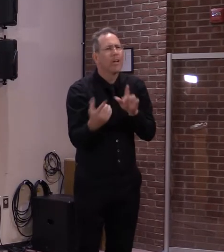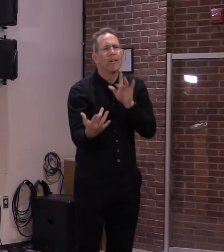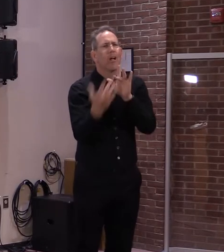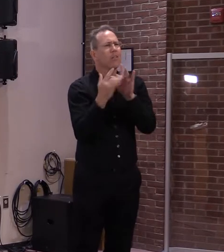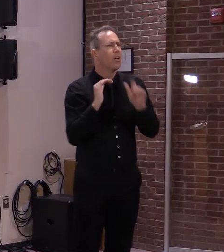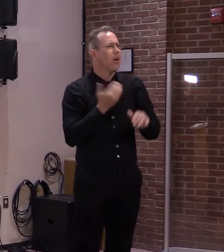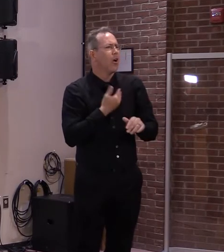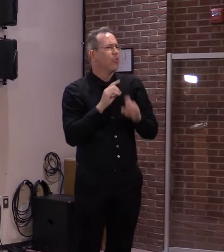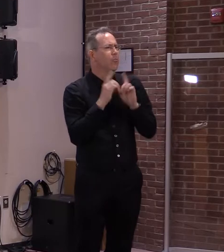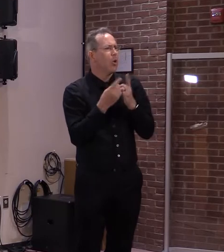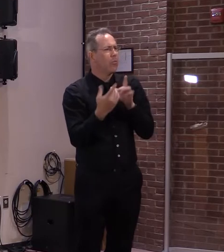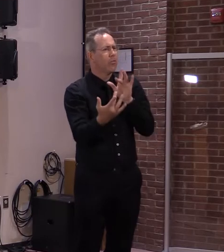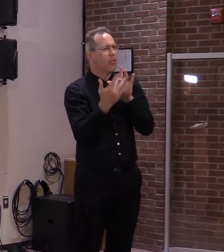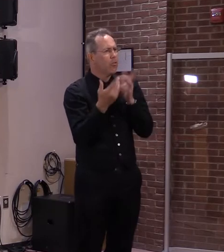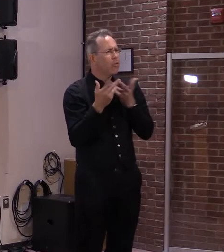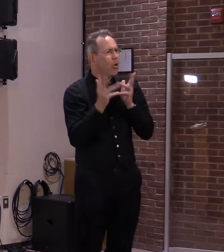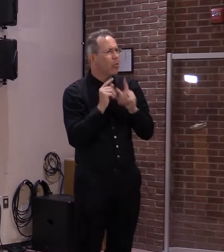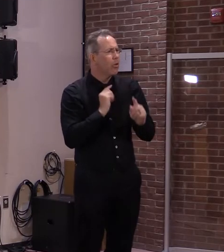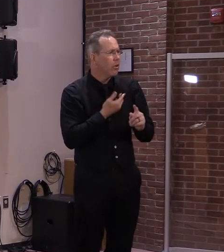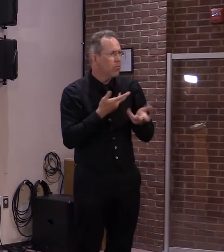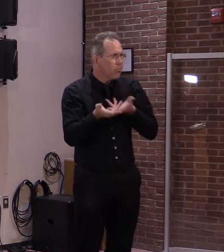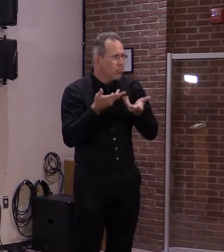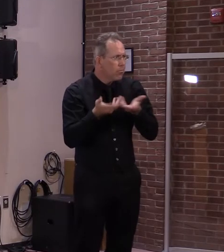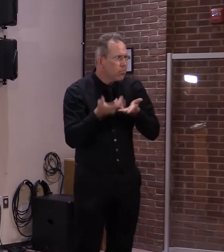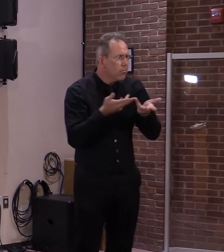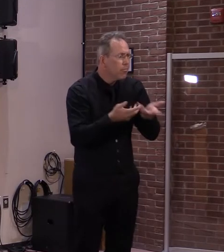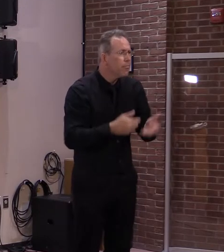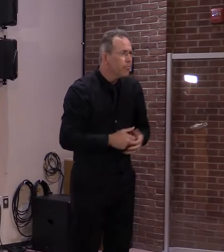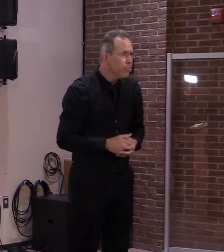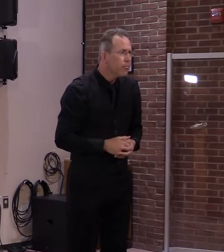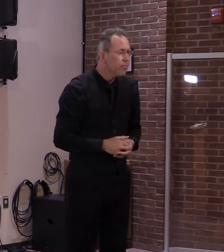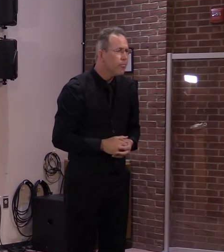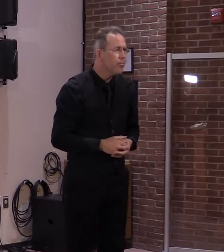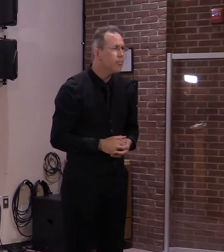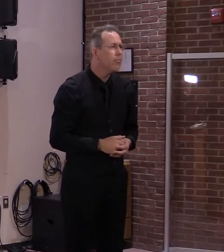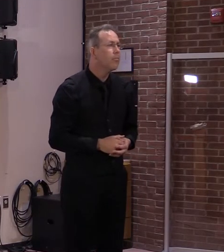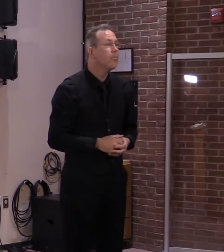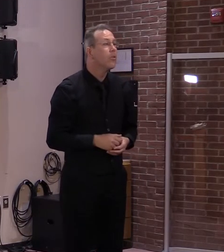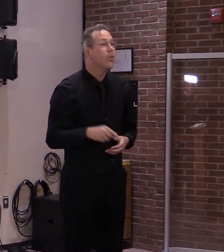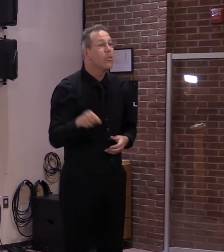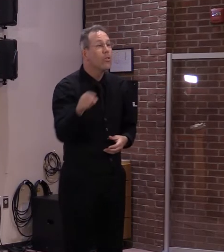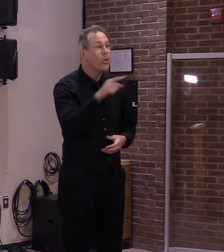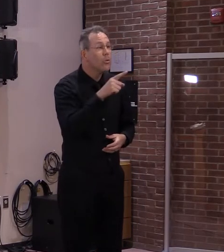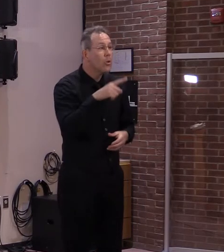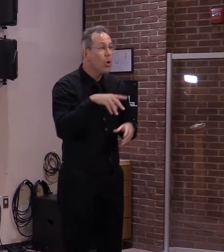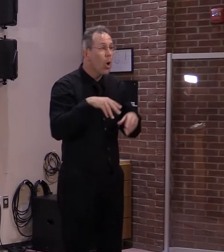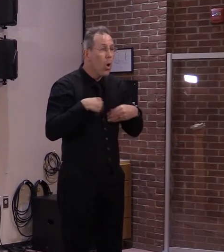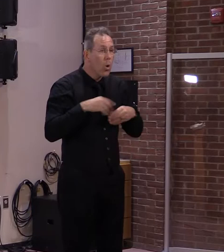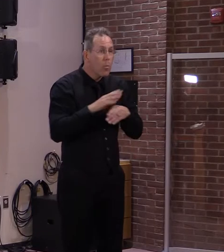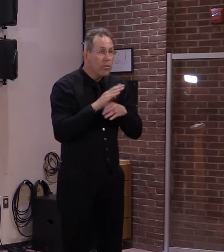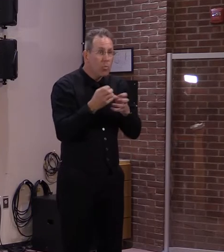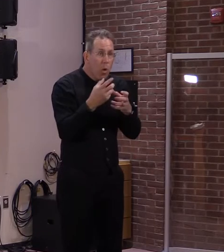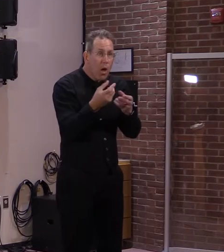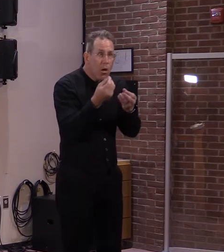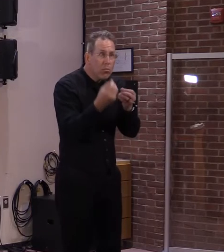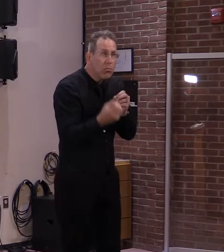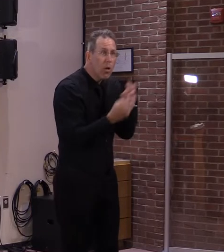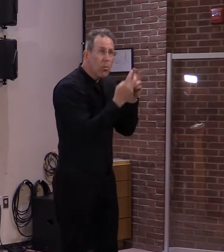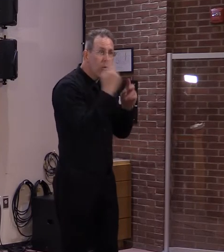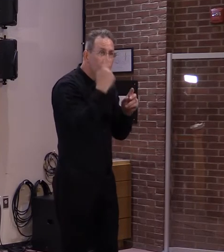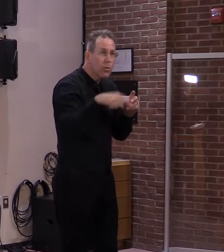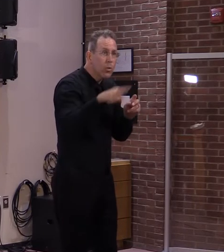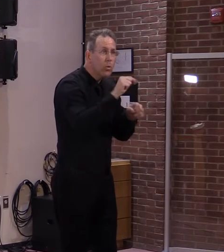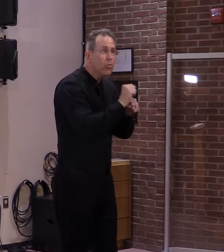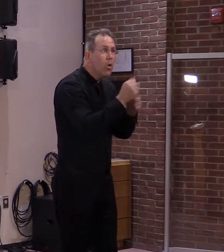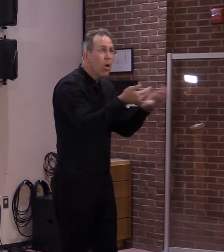engage with our workforce development team and get their positions posted in our Vermont job link so